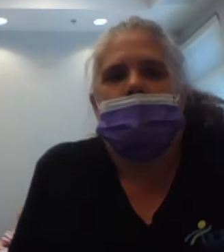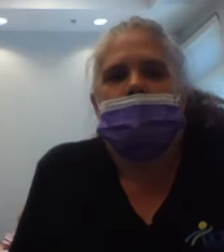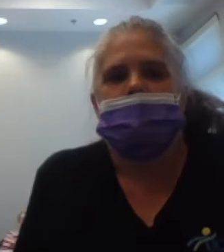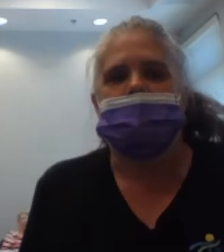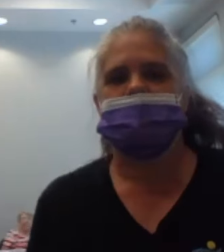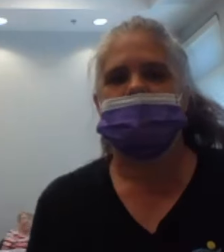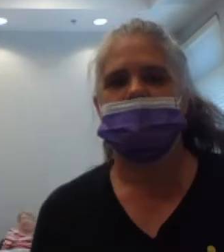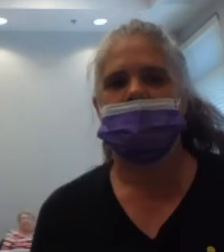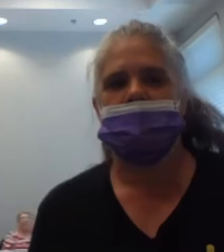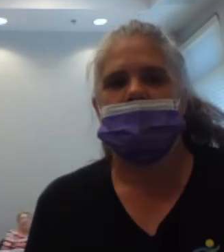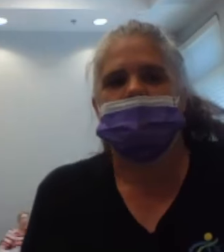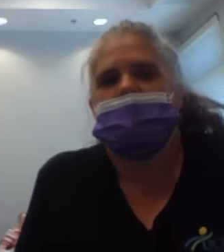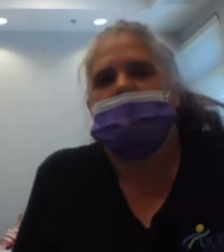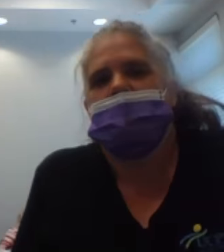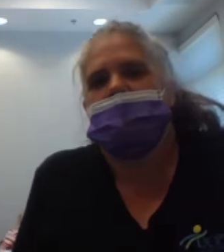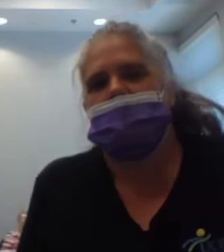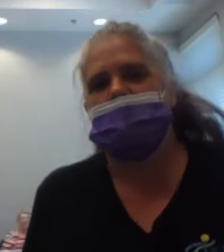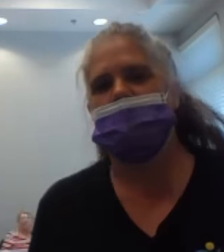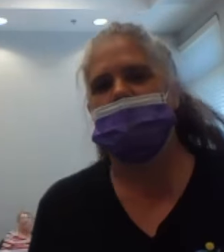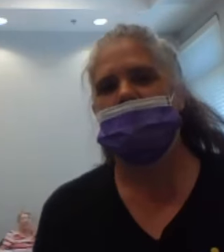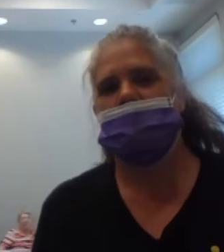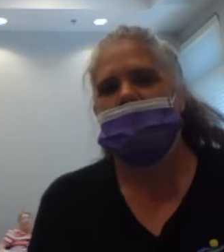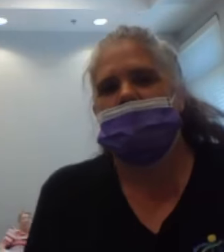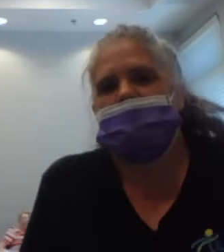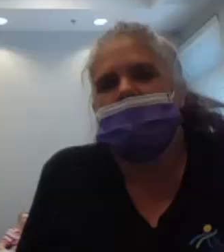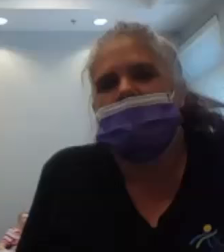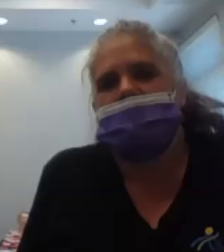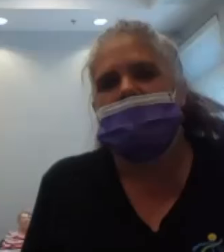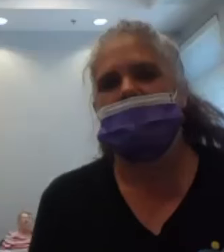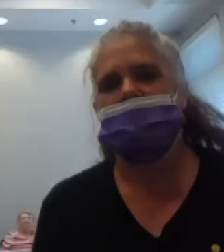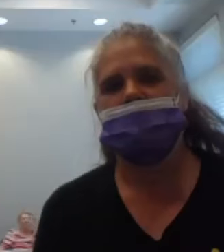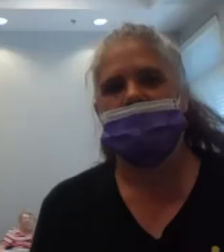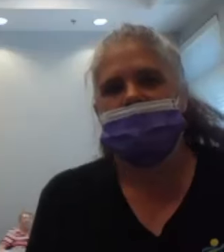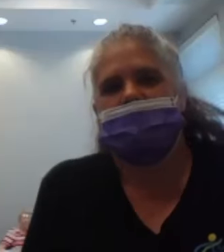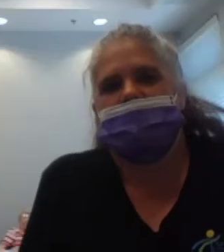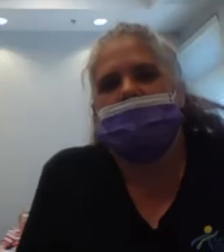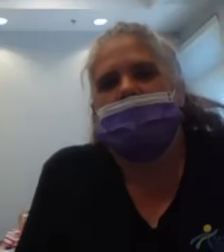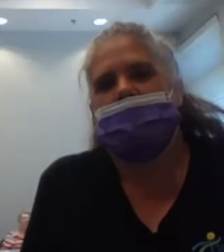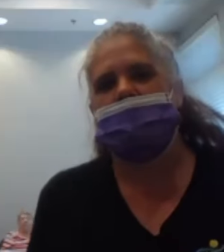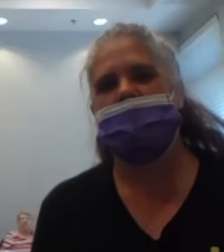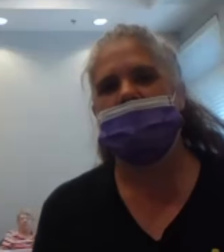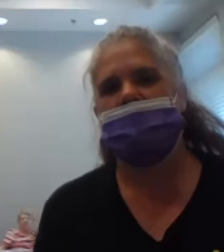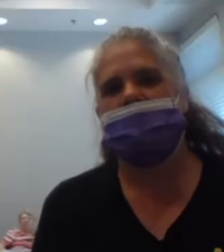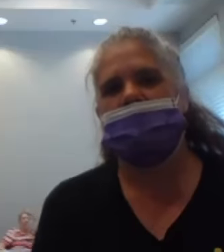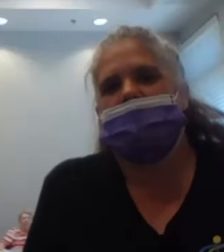two, three, four, five,